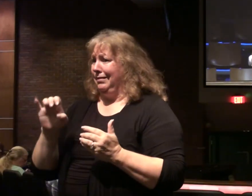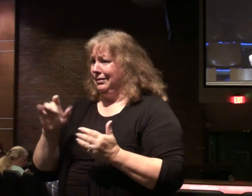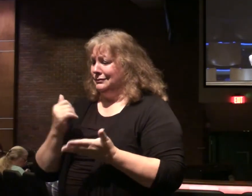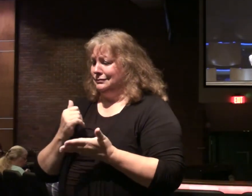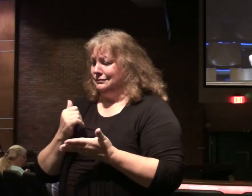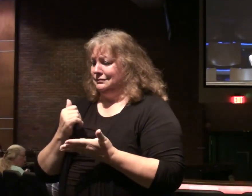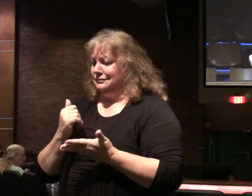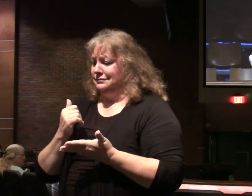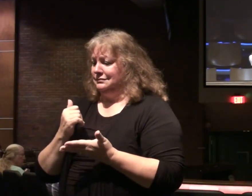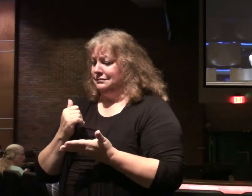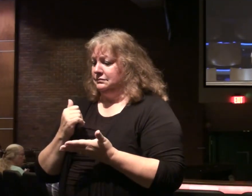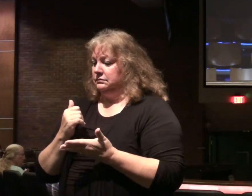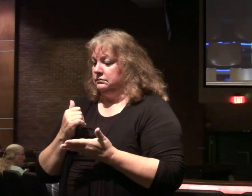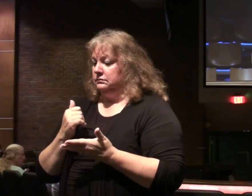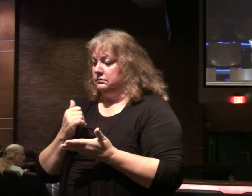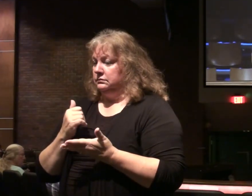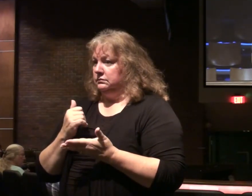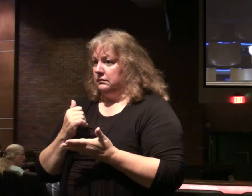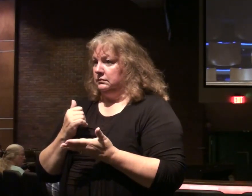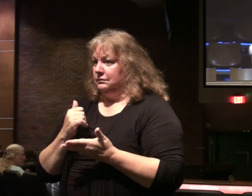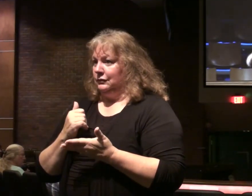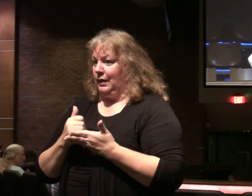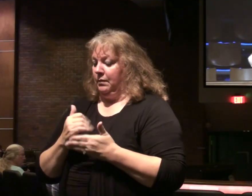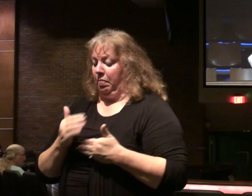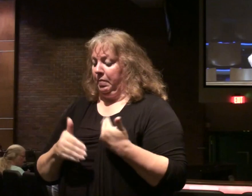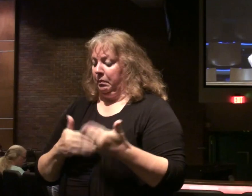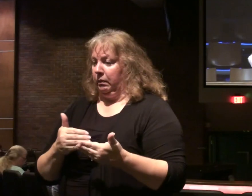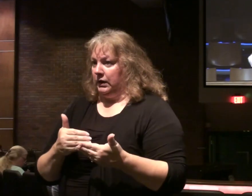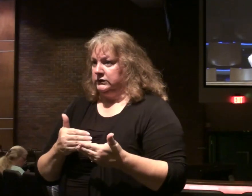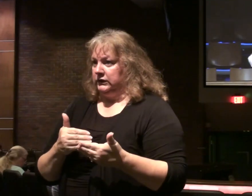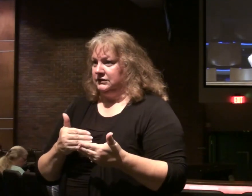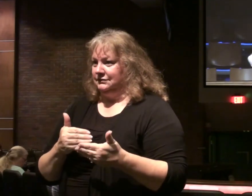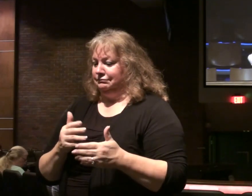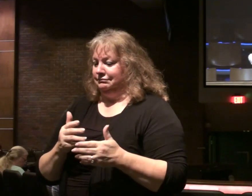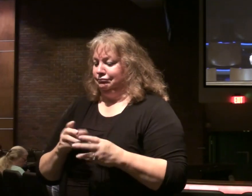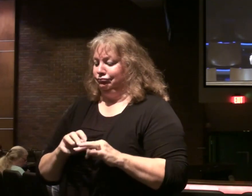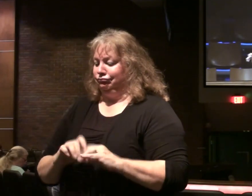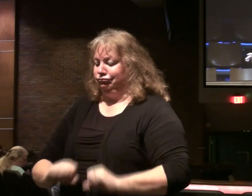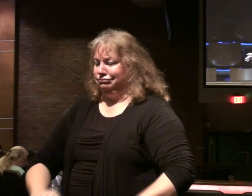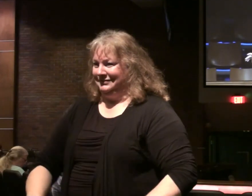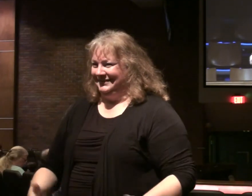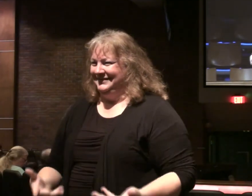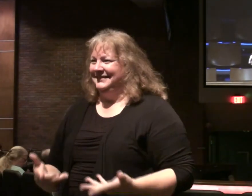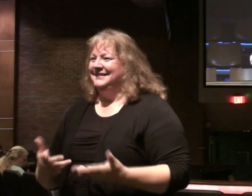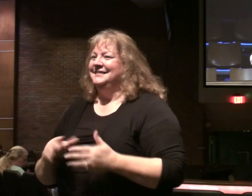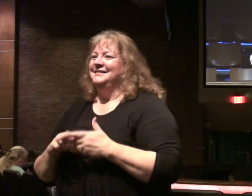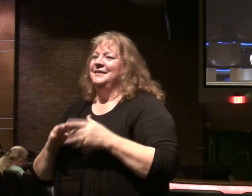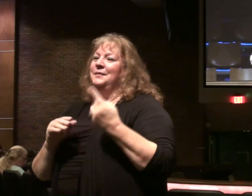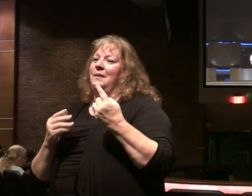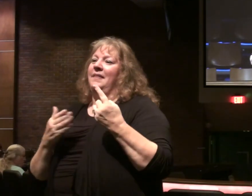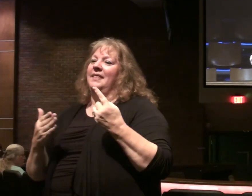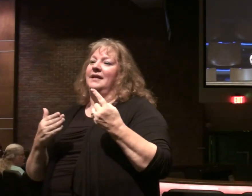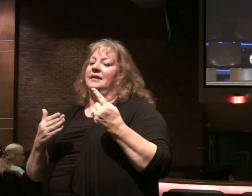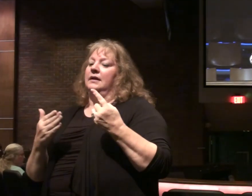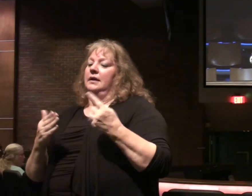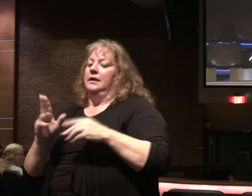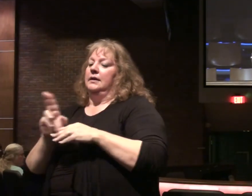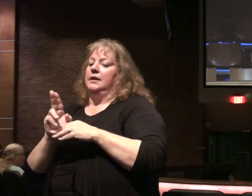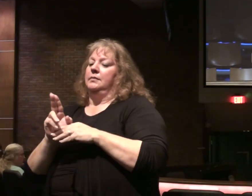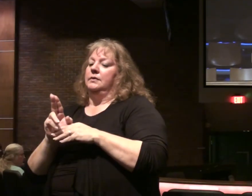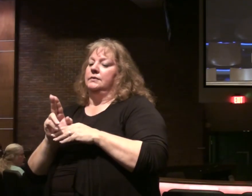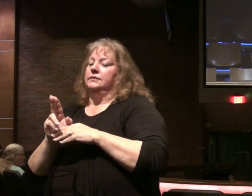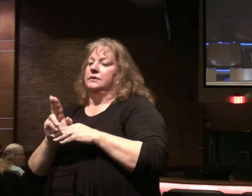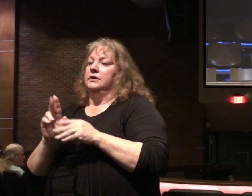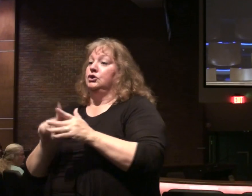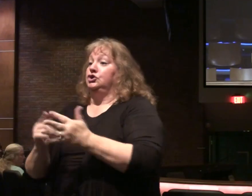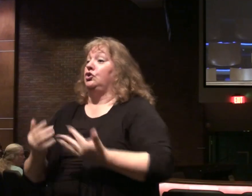process, I guess, the compost pile. One other use, by the way, side note, it could be used as a catalyst